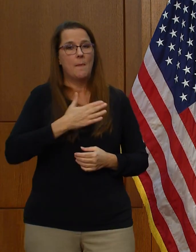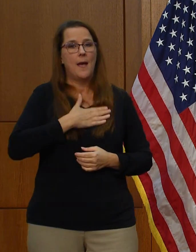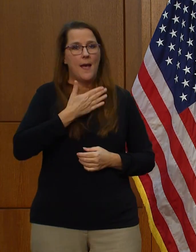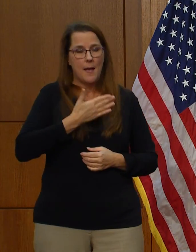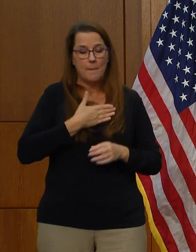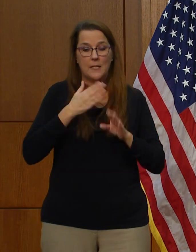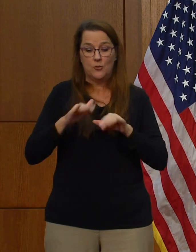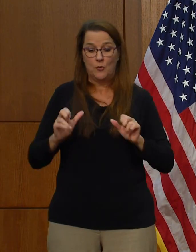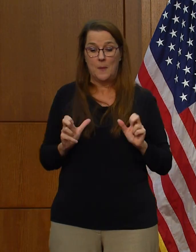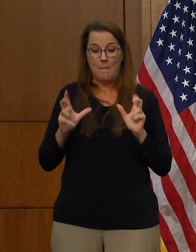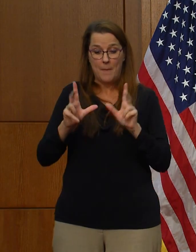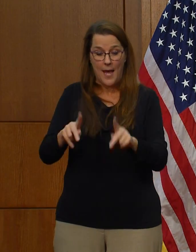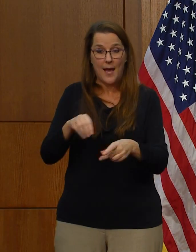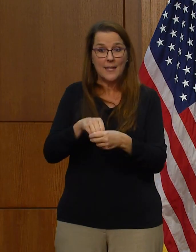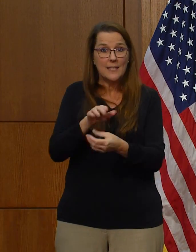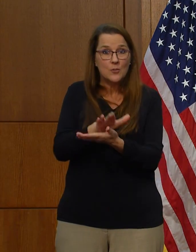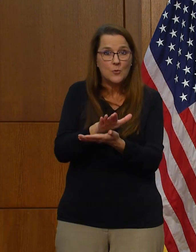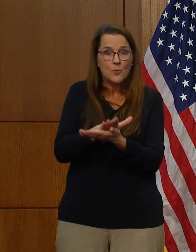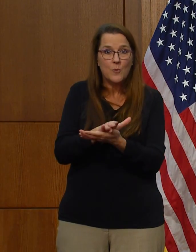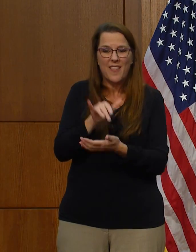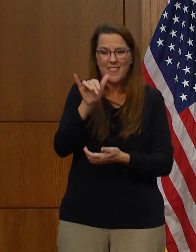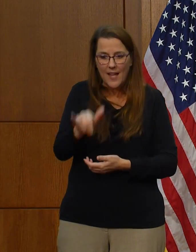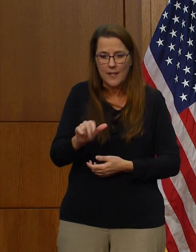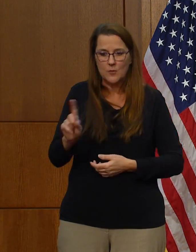that is where they need to be.